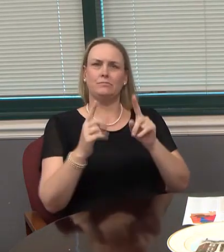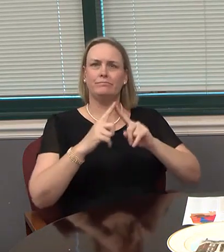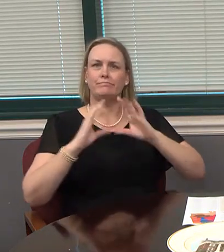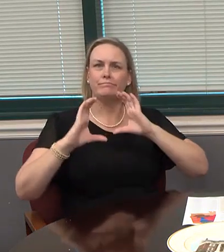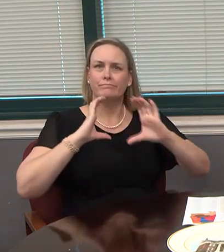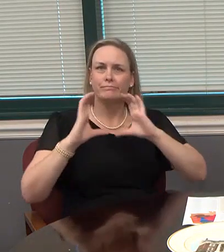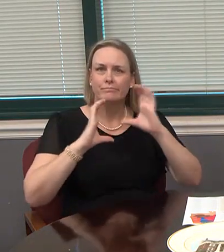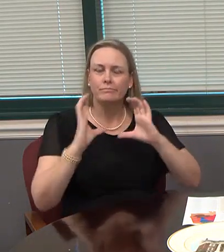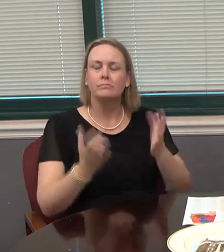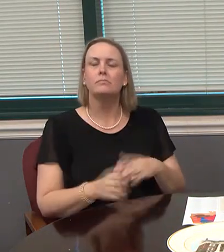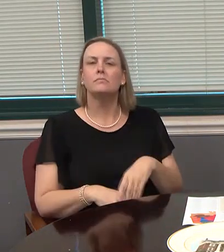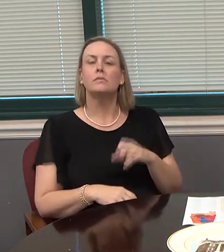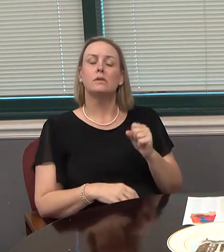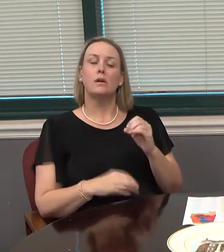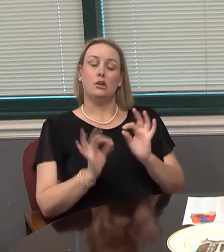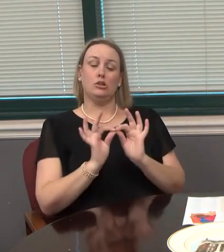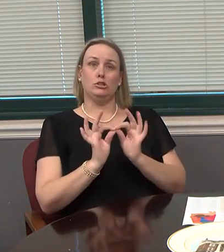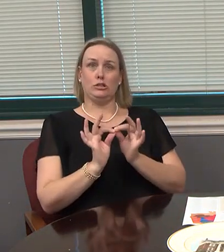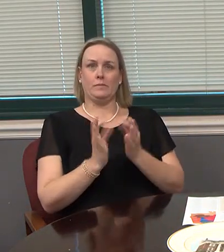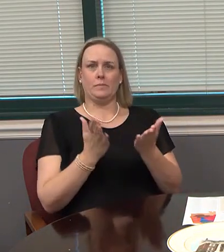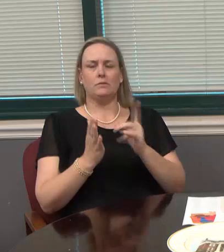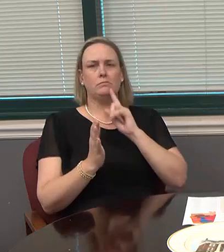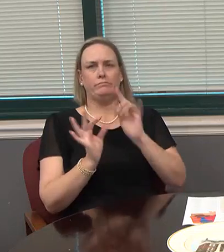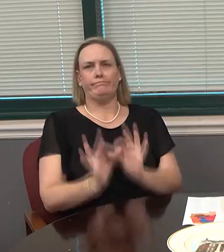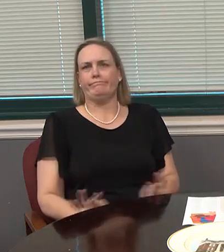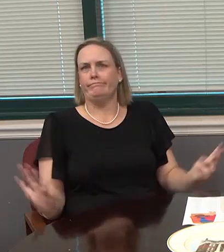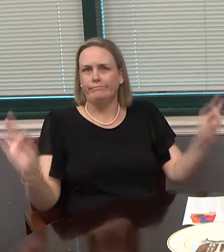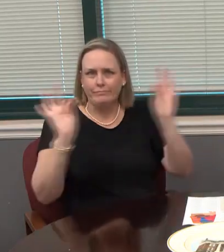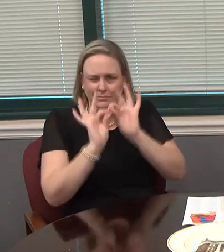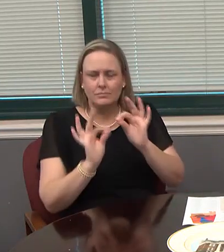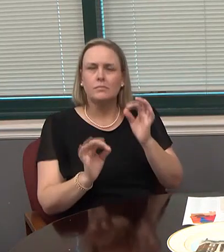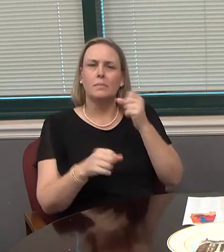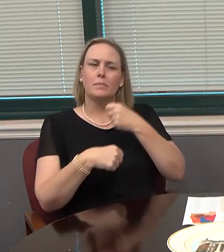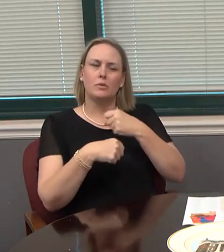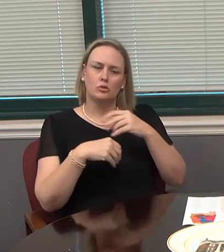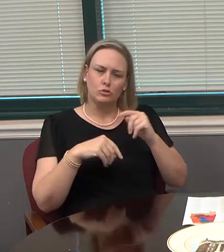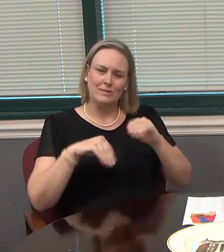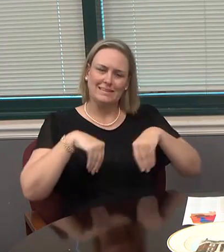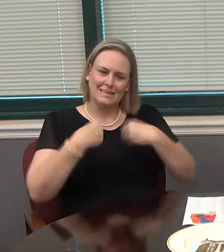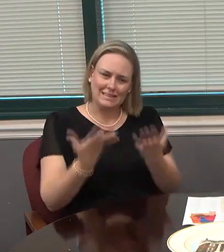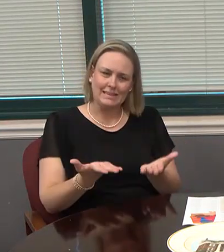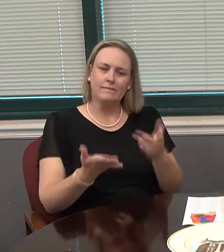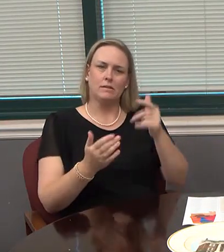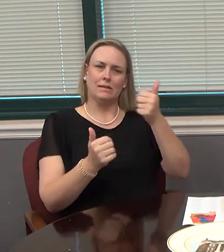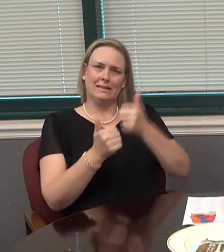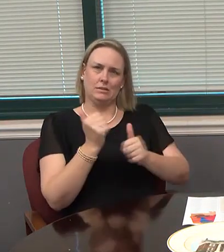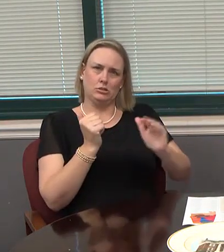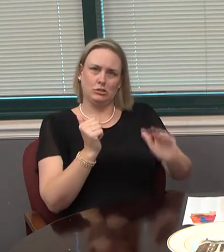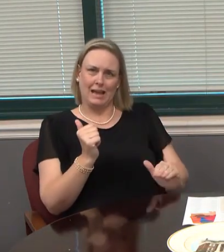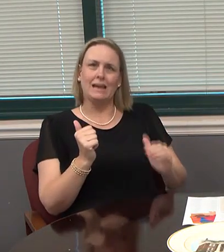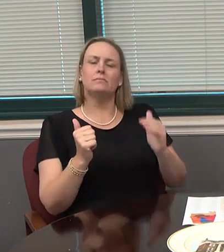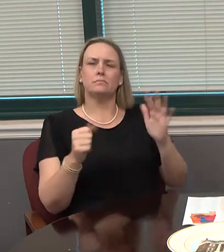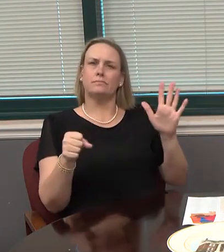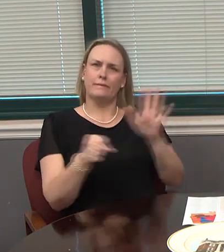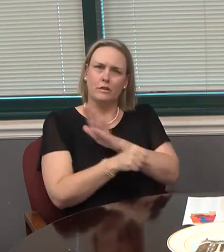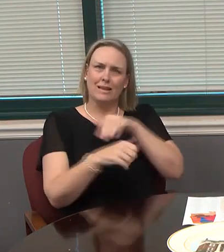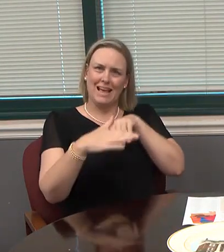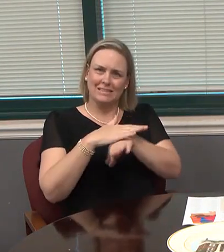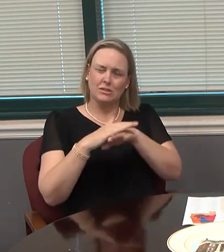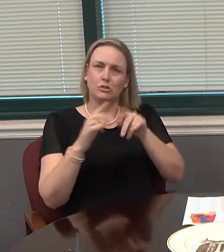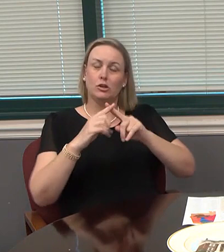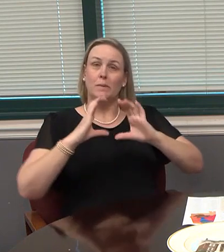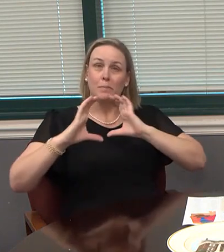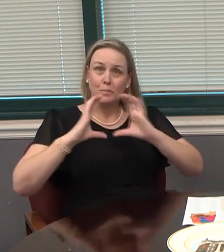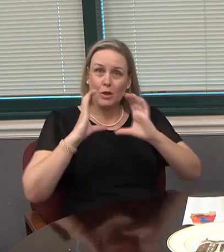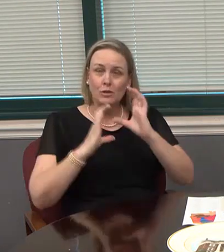don't have interpreters or who don't have access to communication. Interpreting services are so vital to be able to